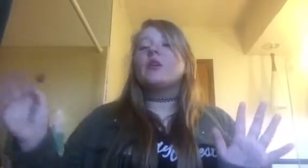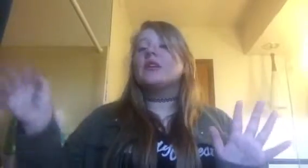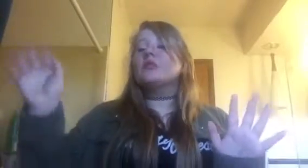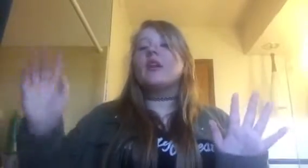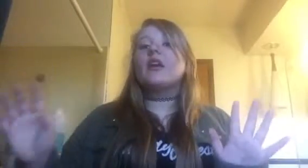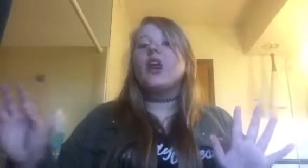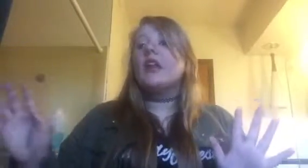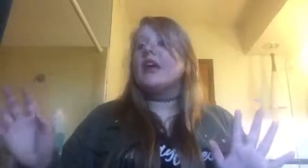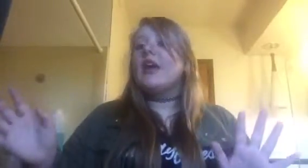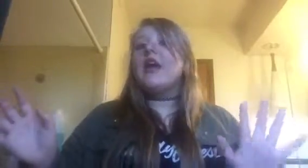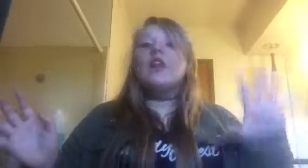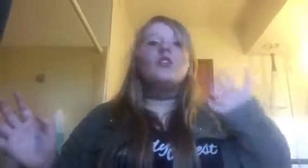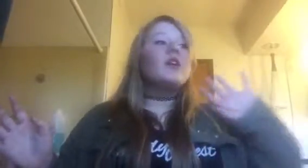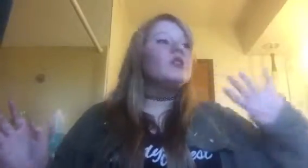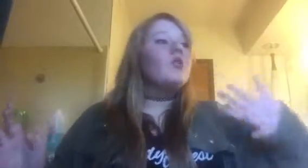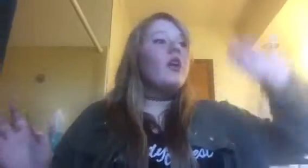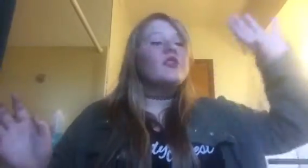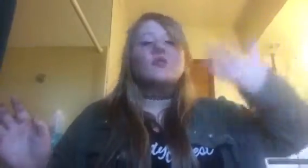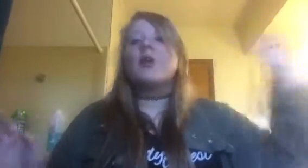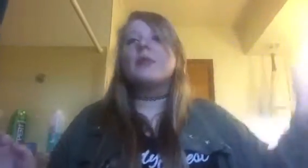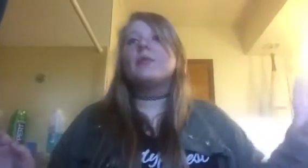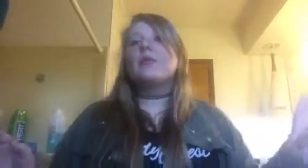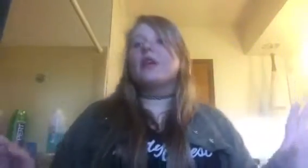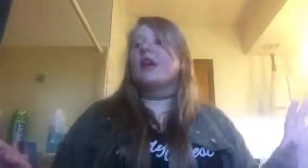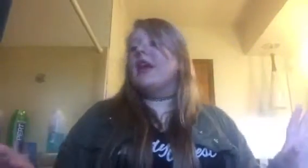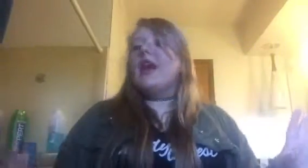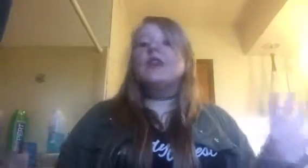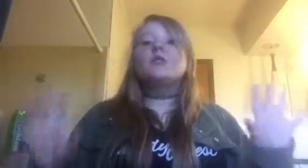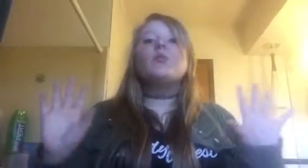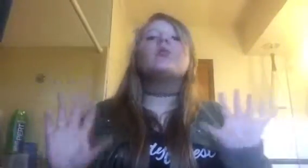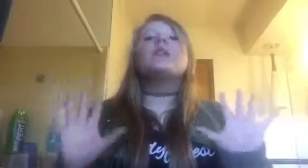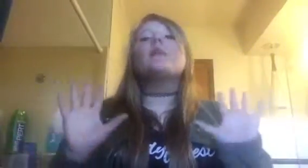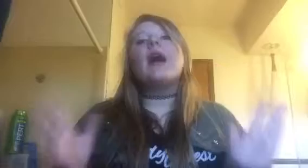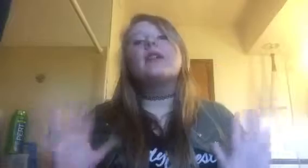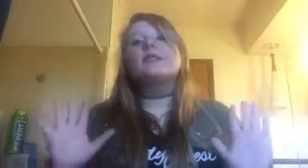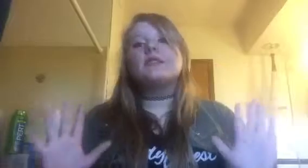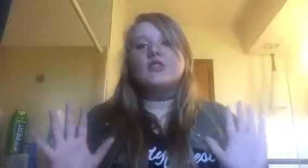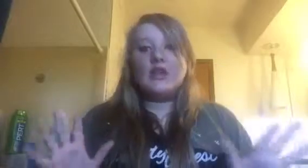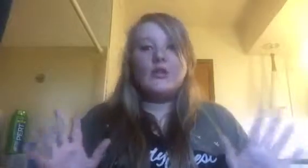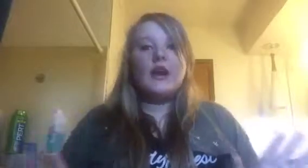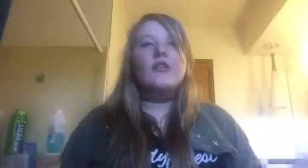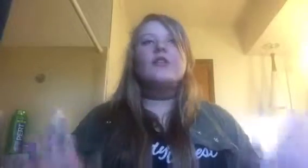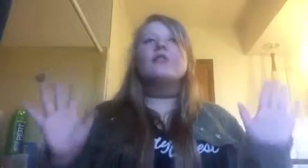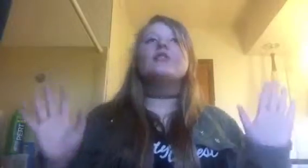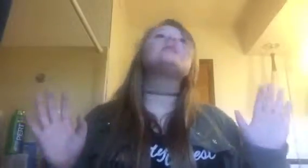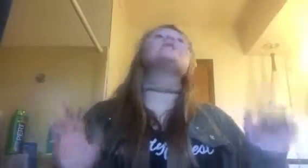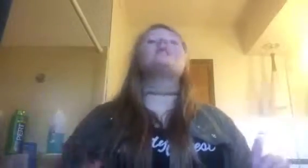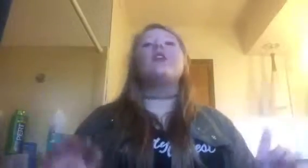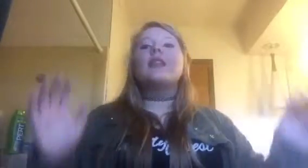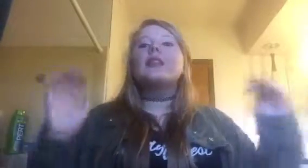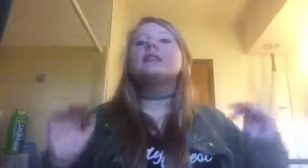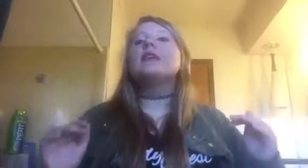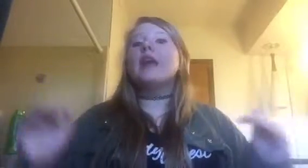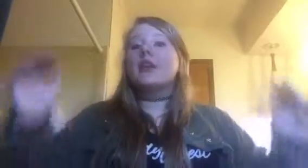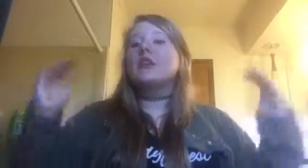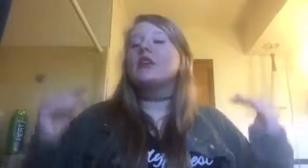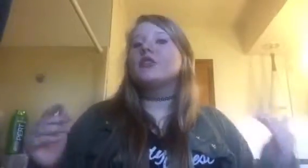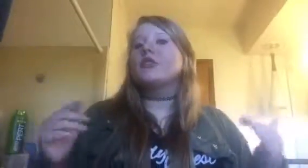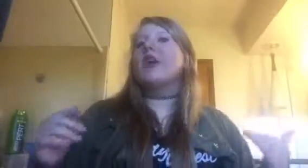work, is what I call it, and you're going to do all the smart people work. And it really balances each other out. And if you just sit there and listen and actually understand